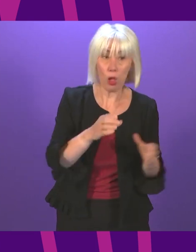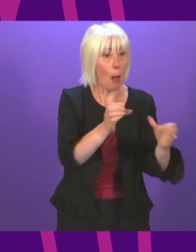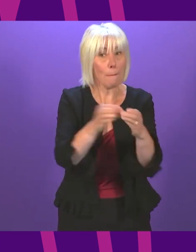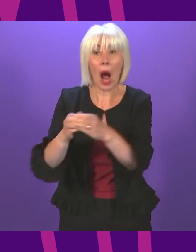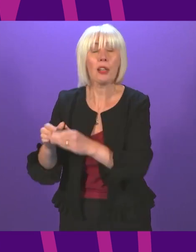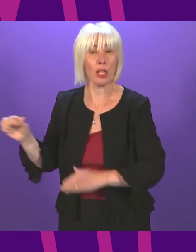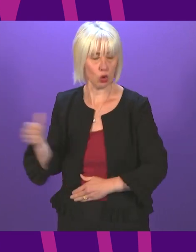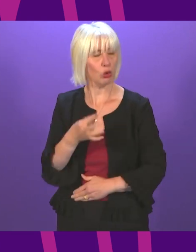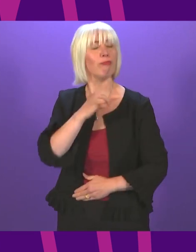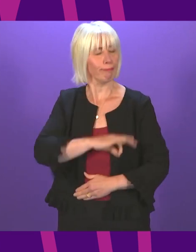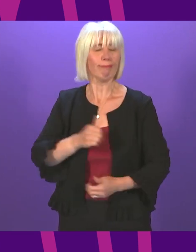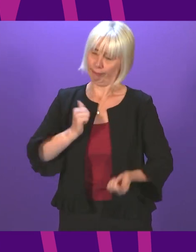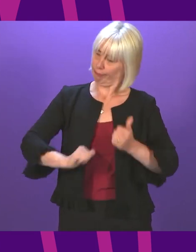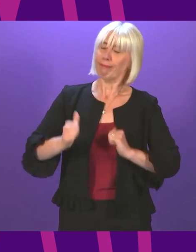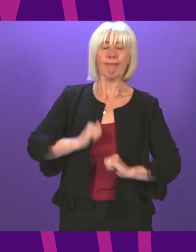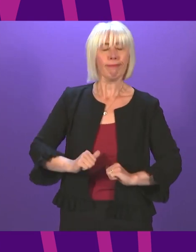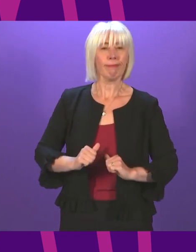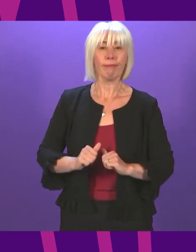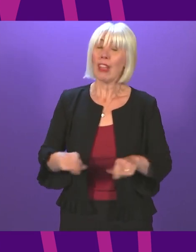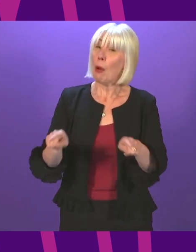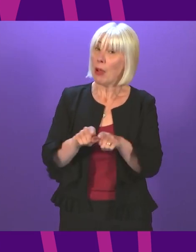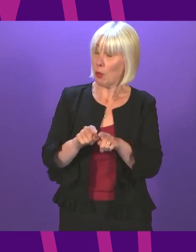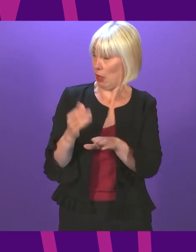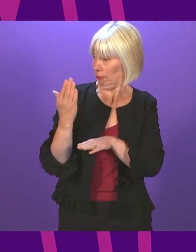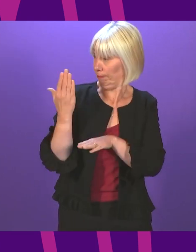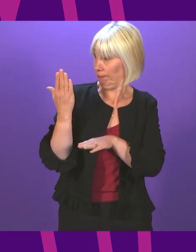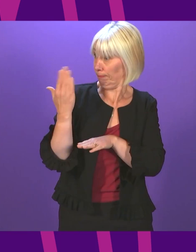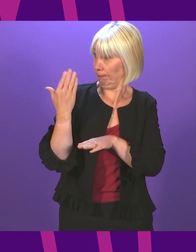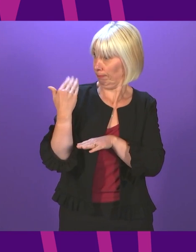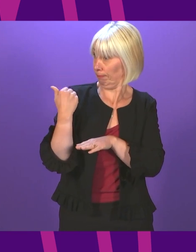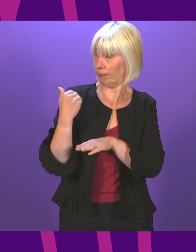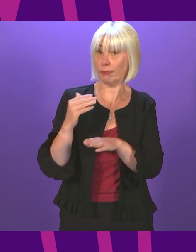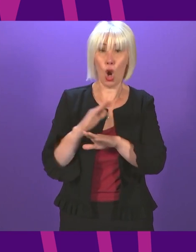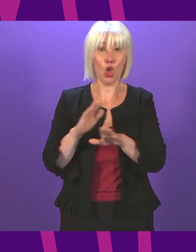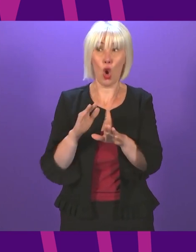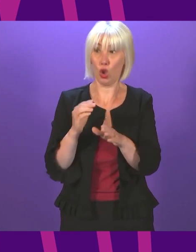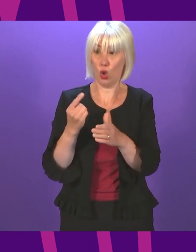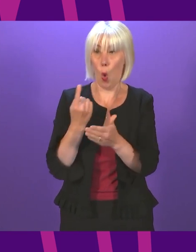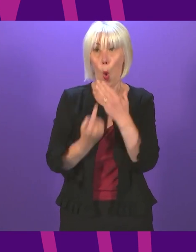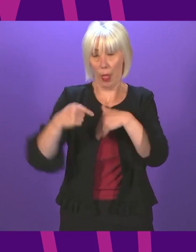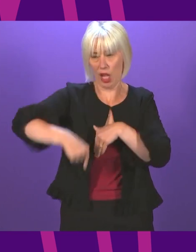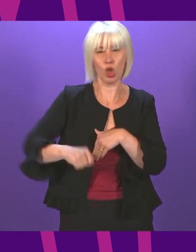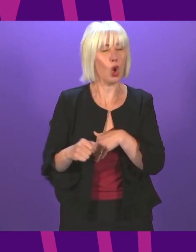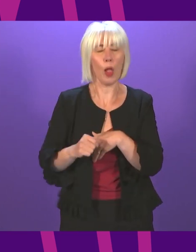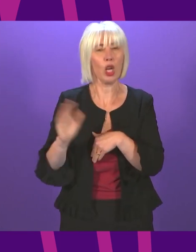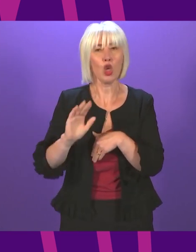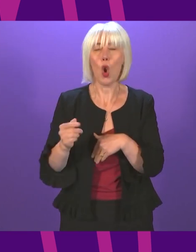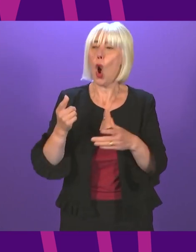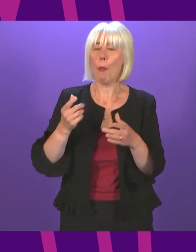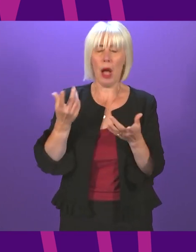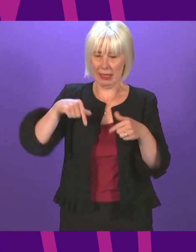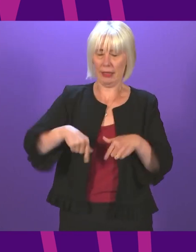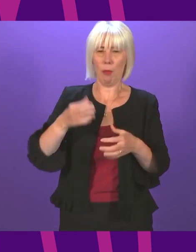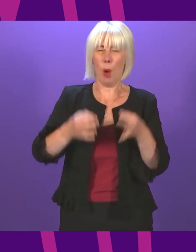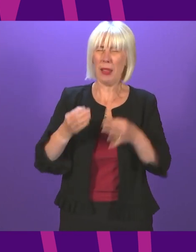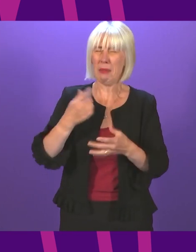But there have also been times, especially in more recent years, and this is not unique to Scotland, when our politics has been toxic and